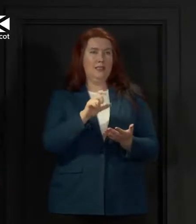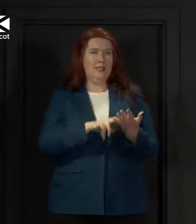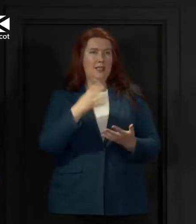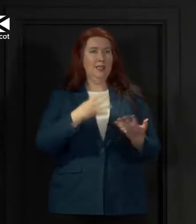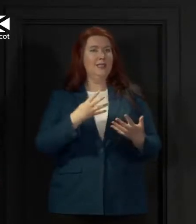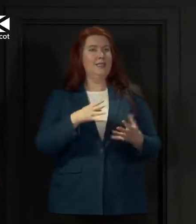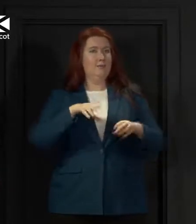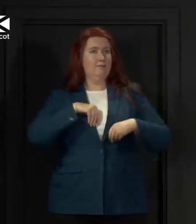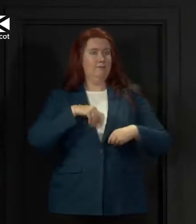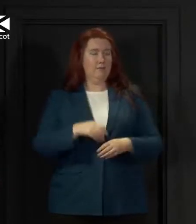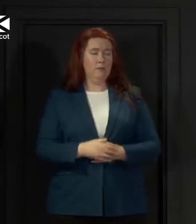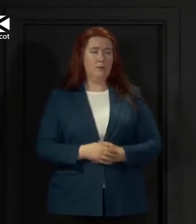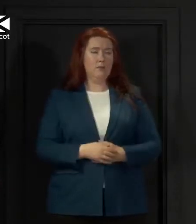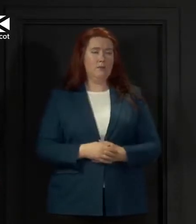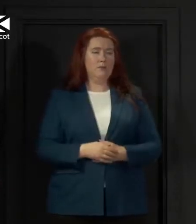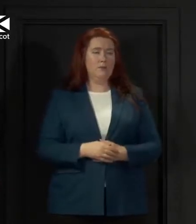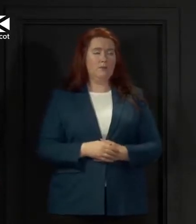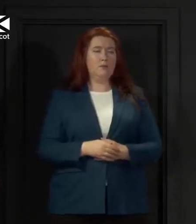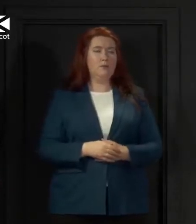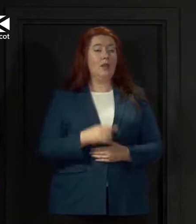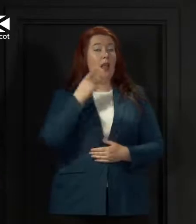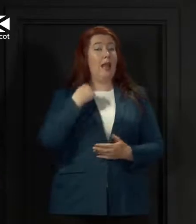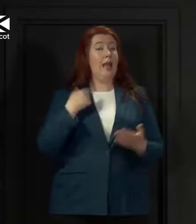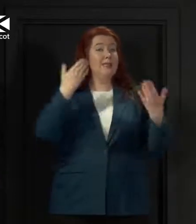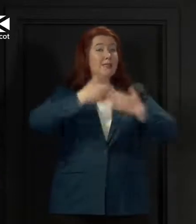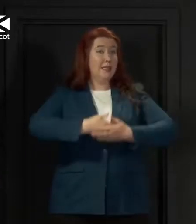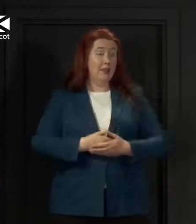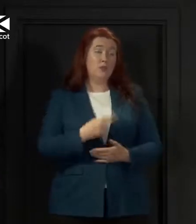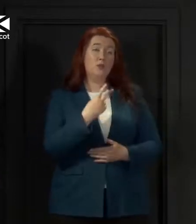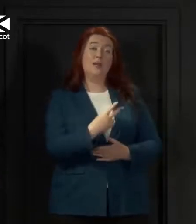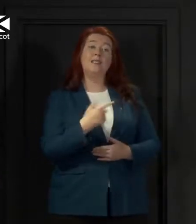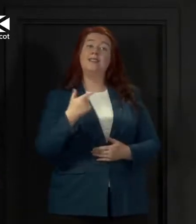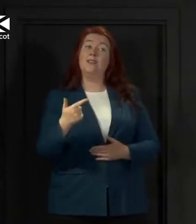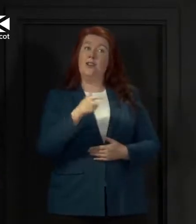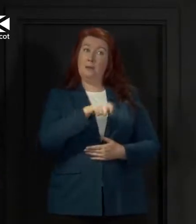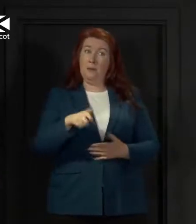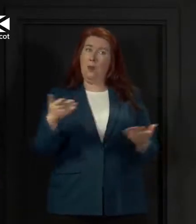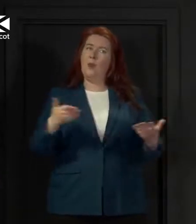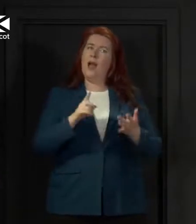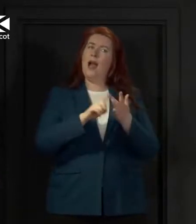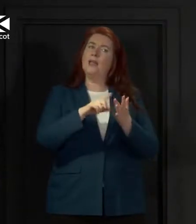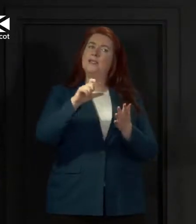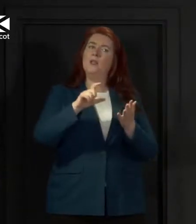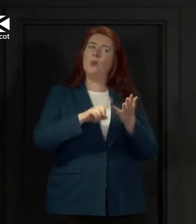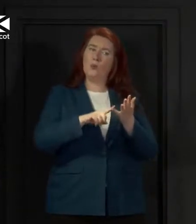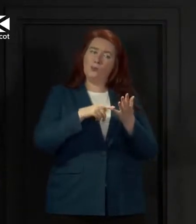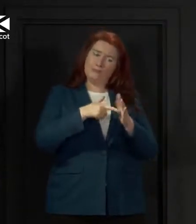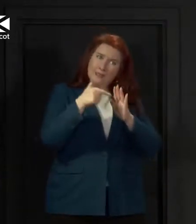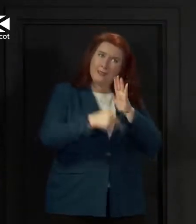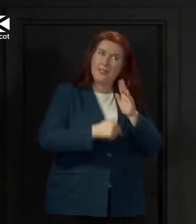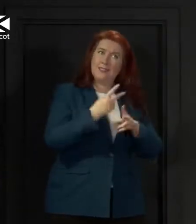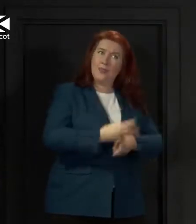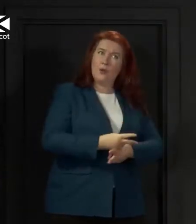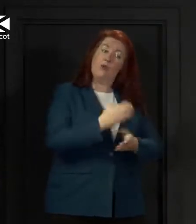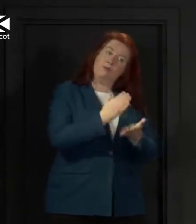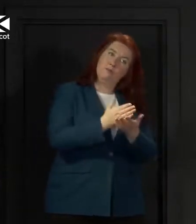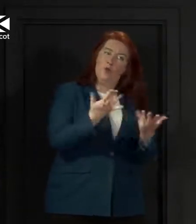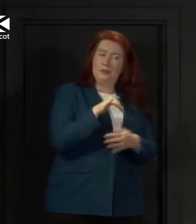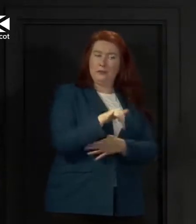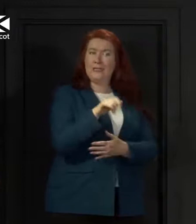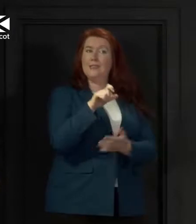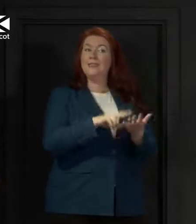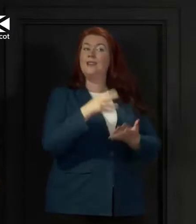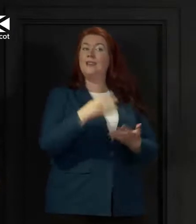A total of 27 people last night were in intensive care with confirmed or suspected COVID-19.